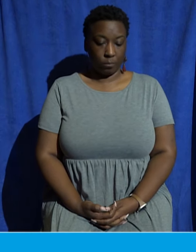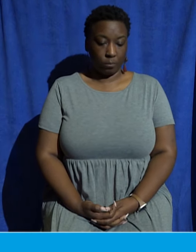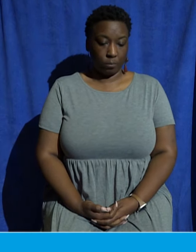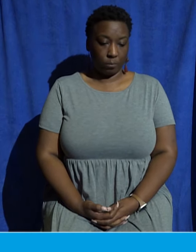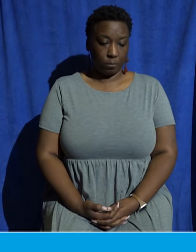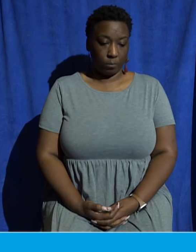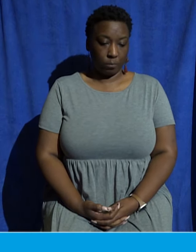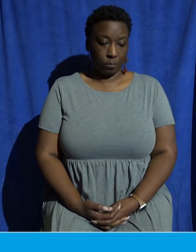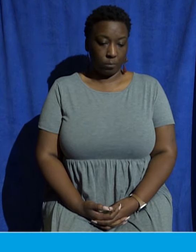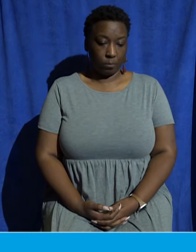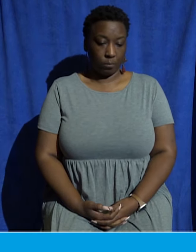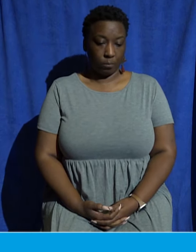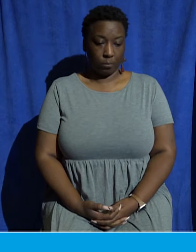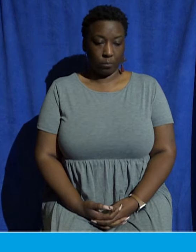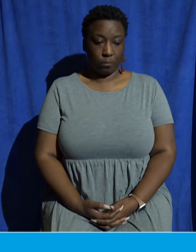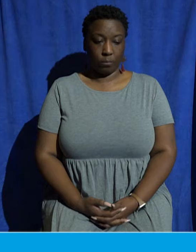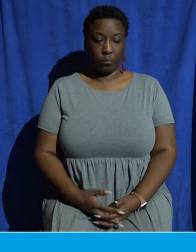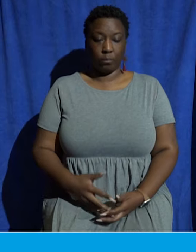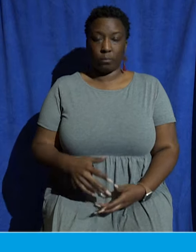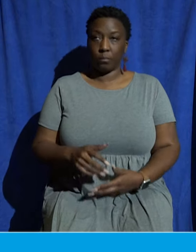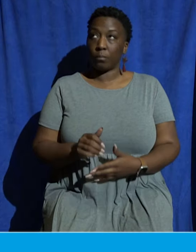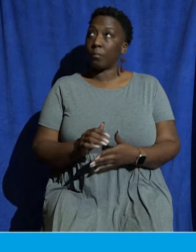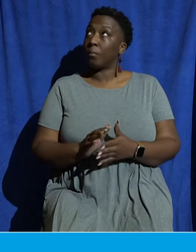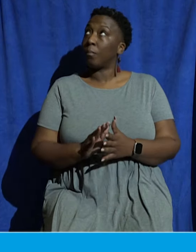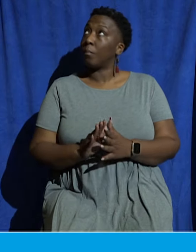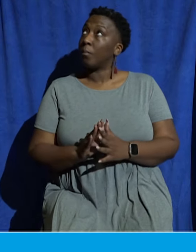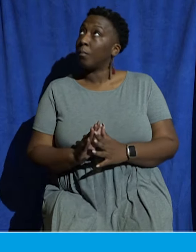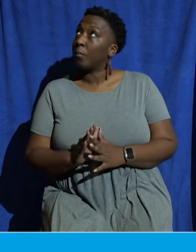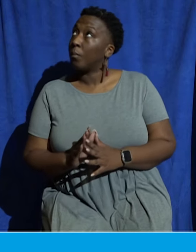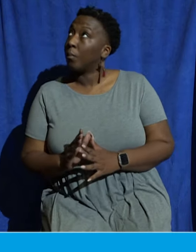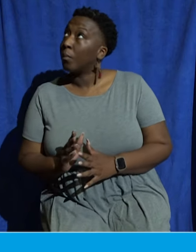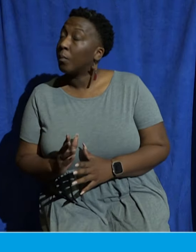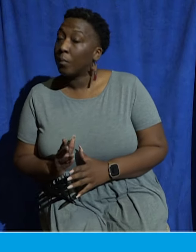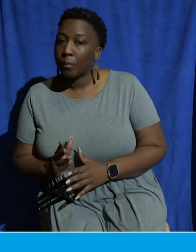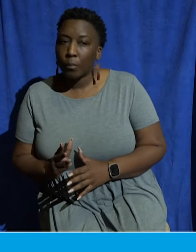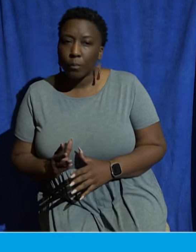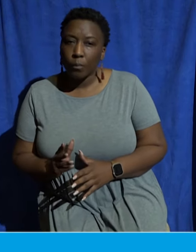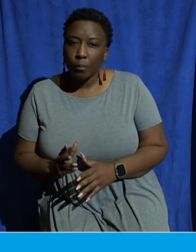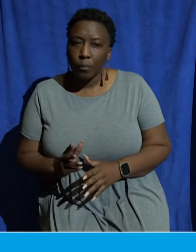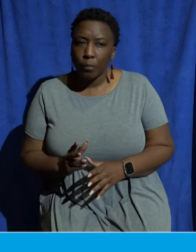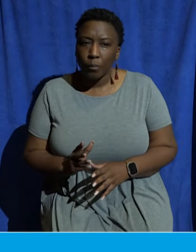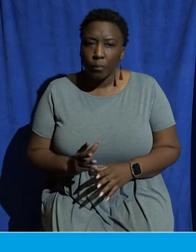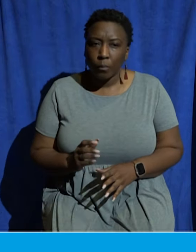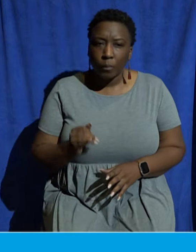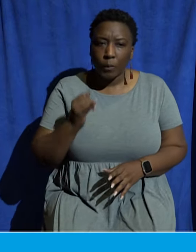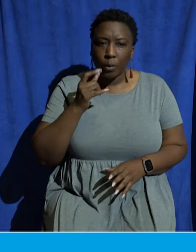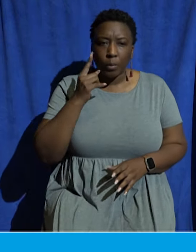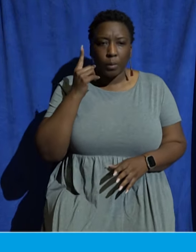If you're still thinking and praying and looking over some of those things, don't let me interrupt you, but I do wanna take a moment and just pray for us.